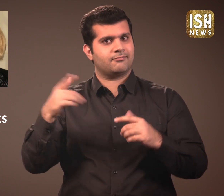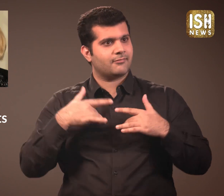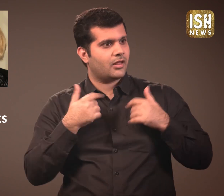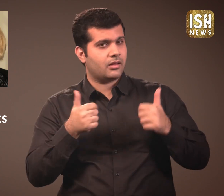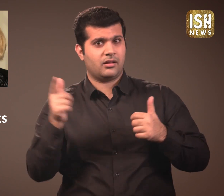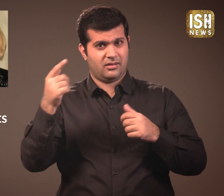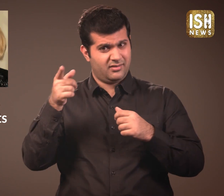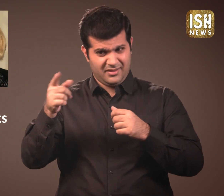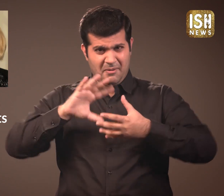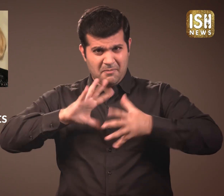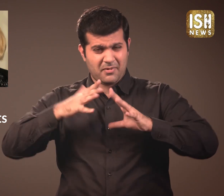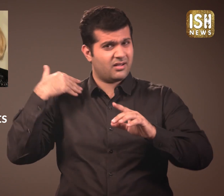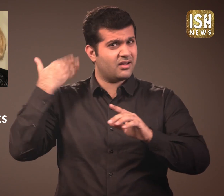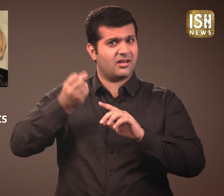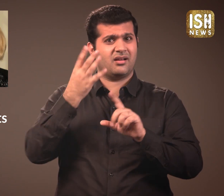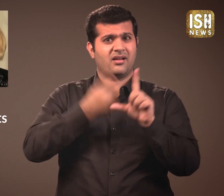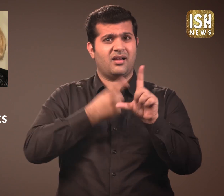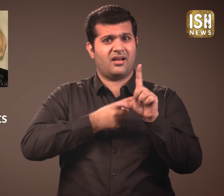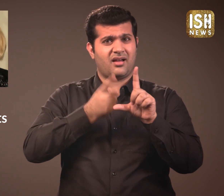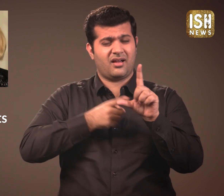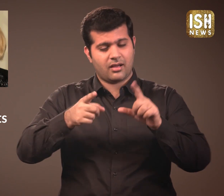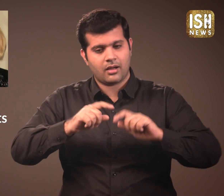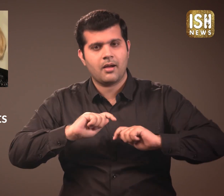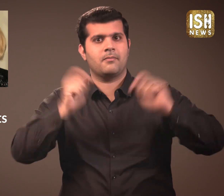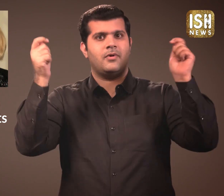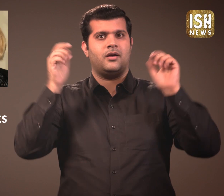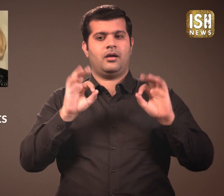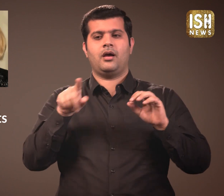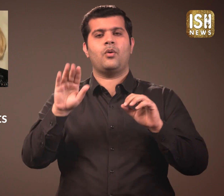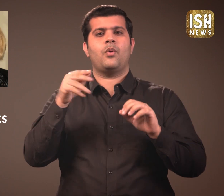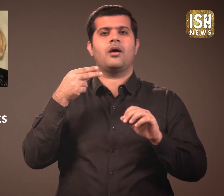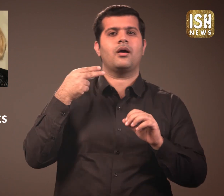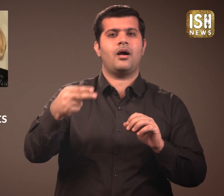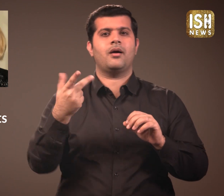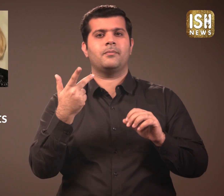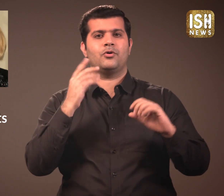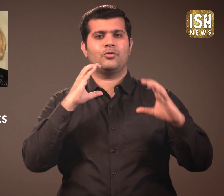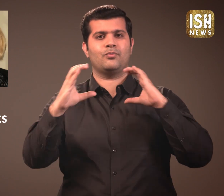It took years for her to make the masks and she has named it the Communicator.